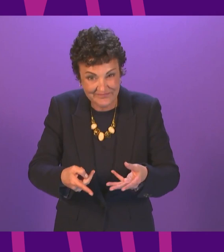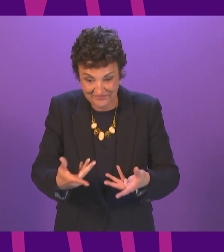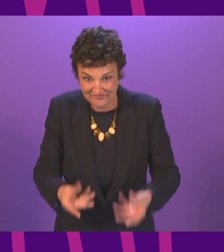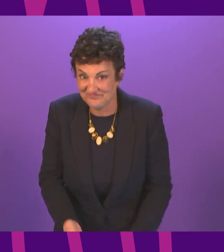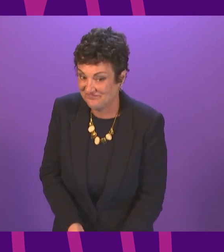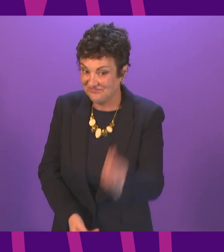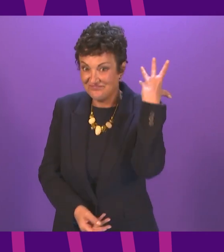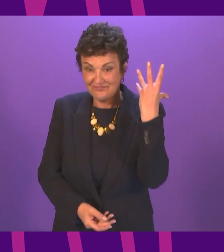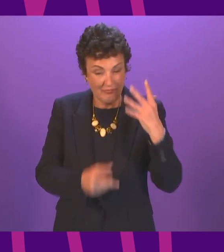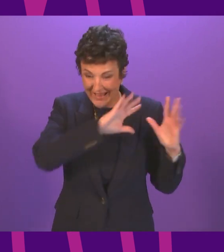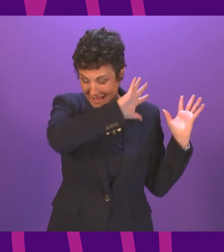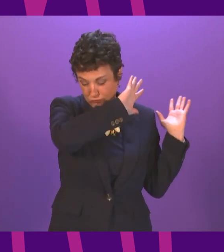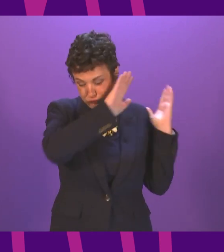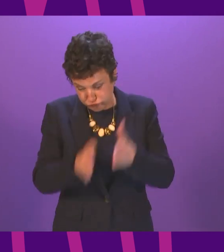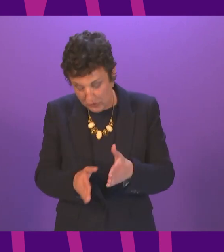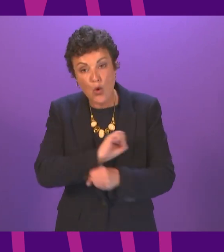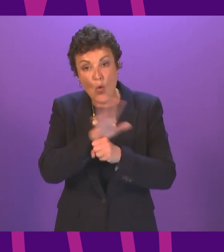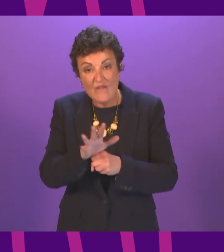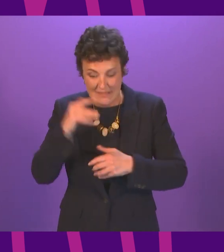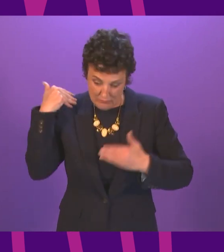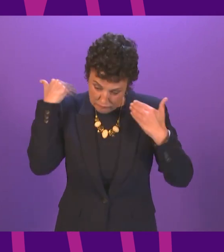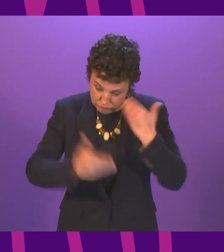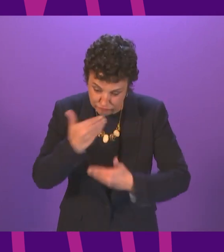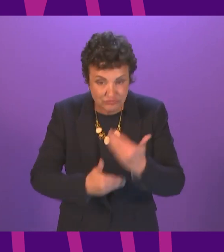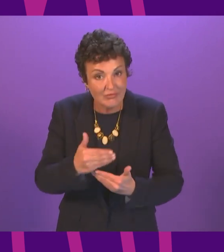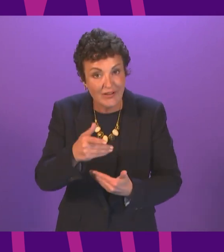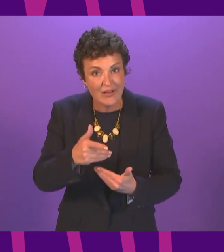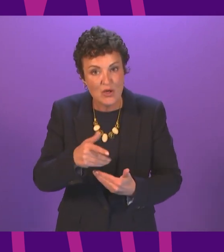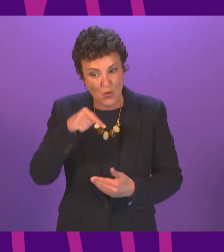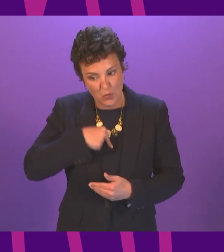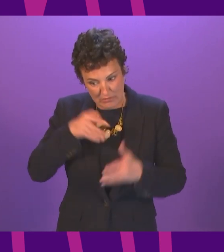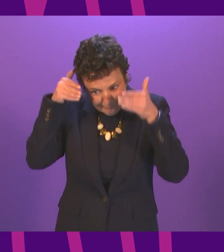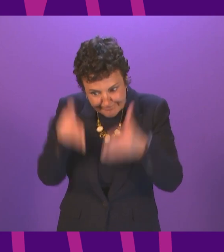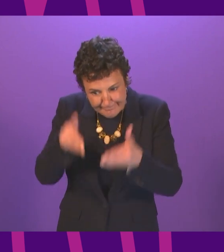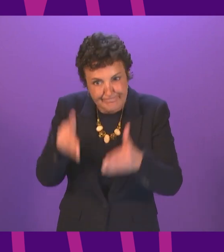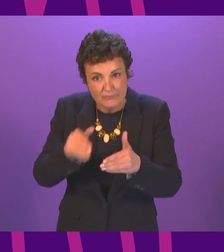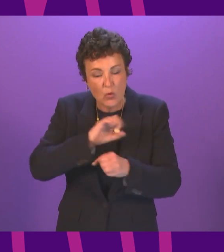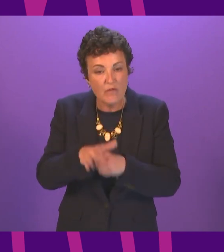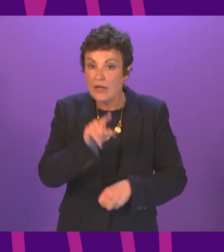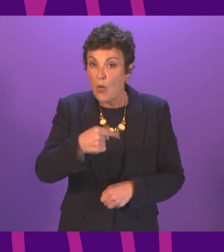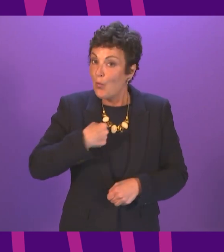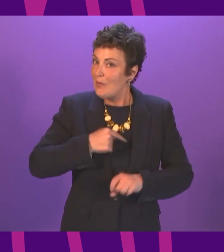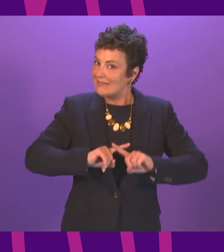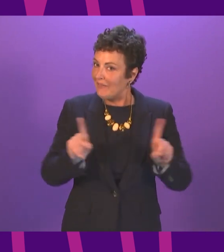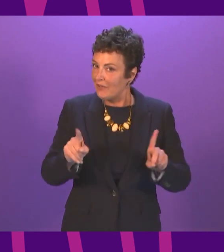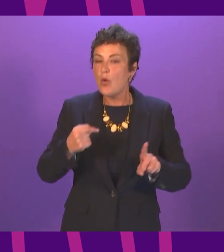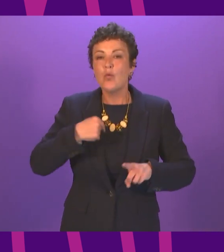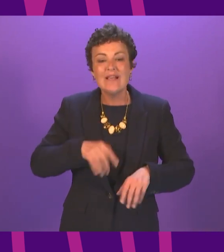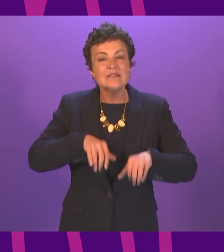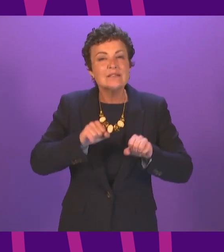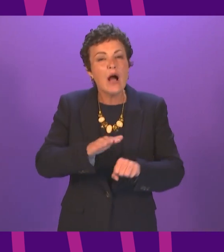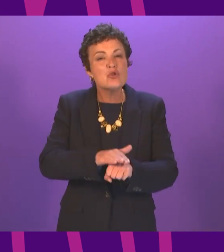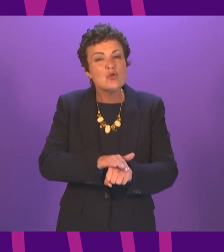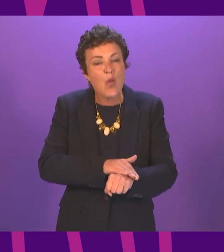everything at COVID in the beginning instead of what we did which was to gradually increase the response as the virus